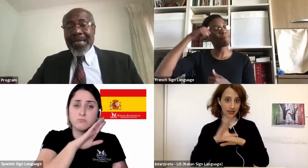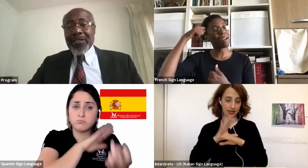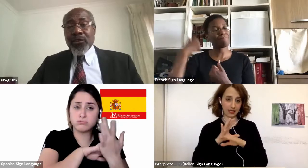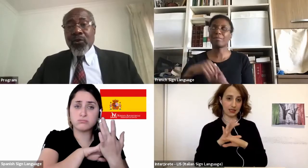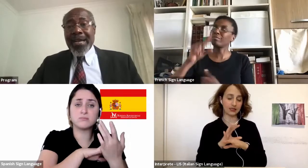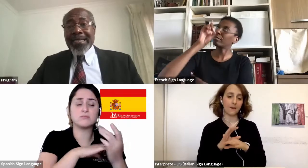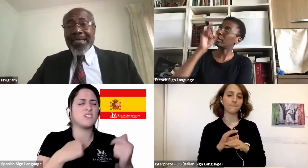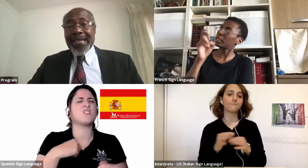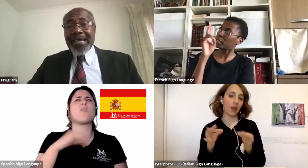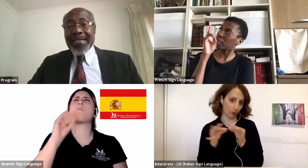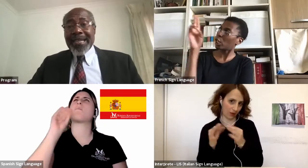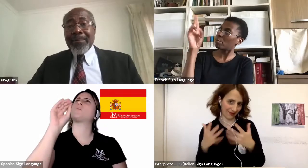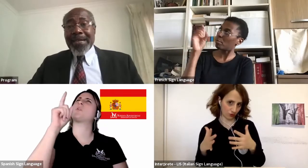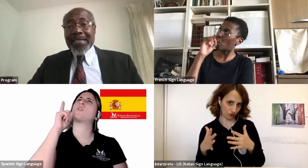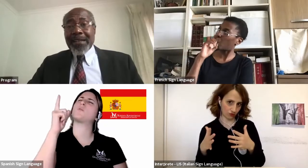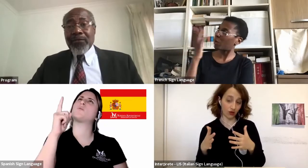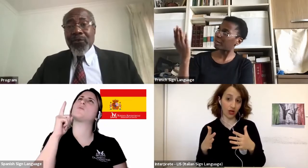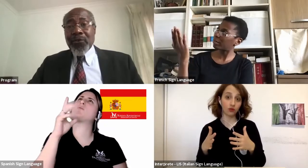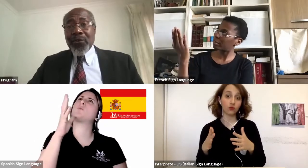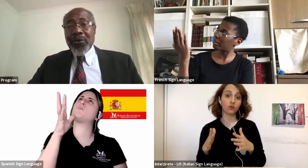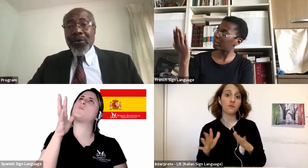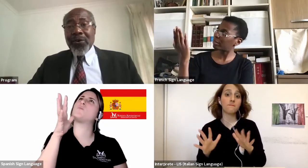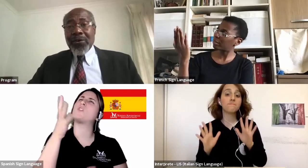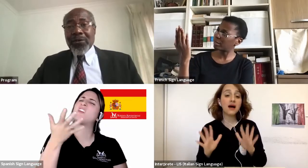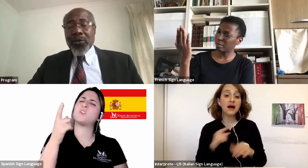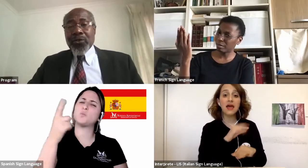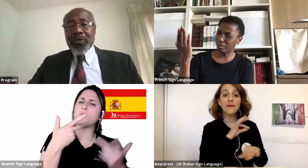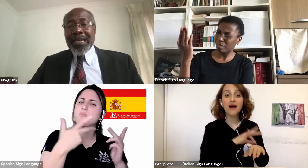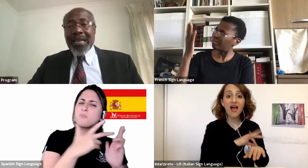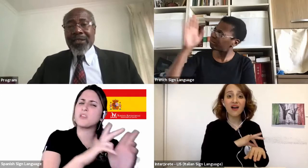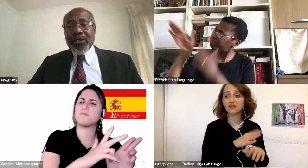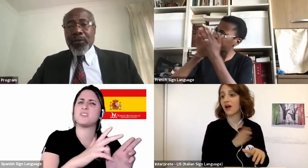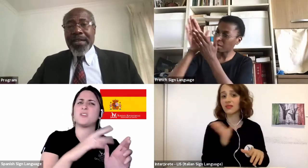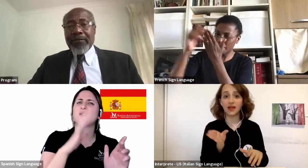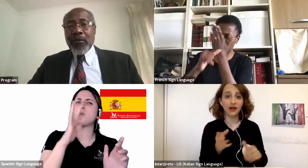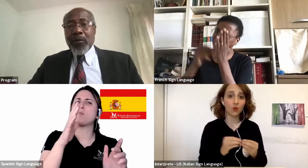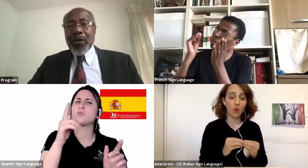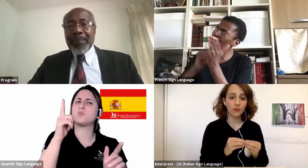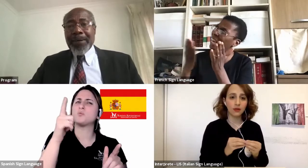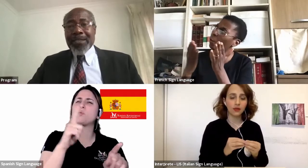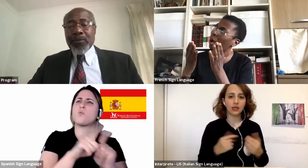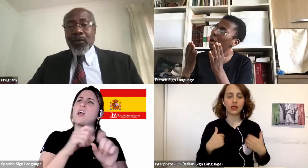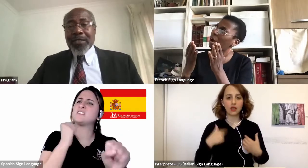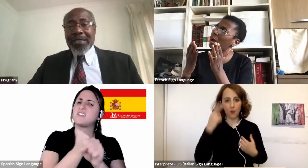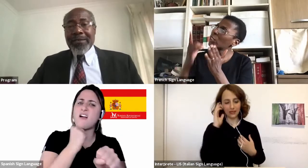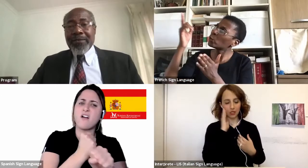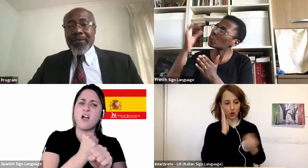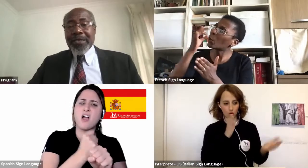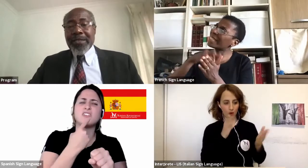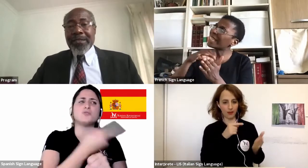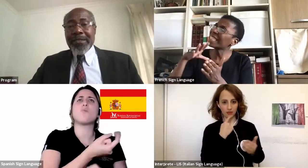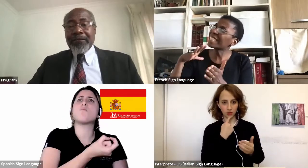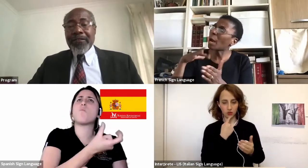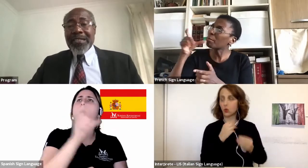Doesn't your word say the laborers are few? Don't you tell us to pray for more laborers because the